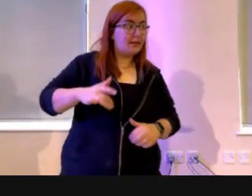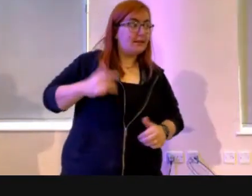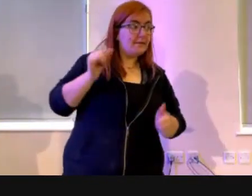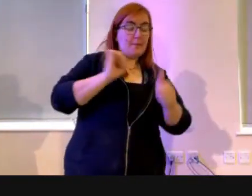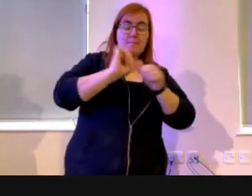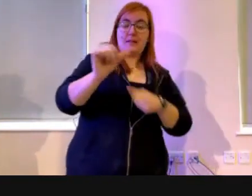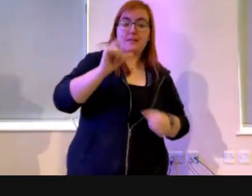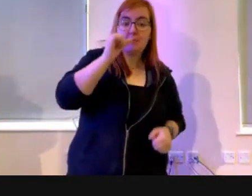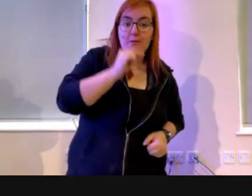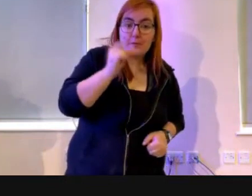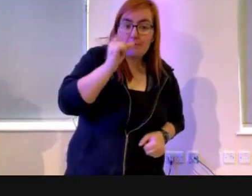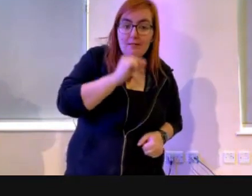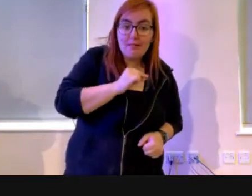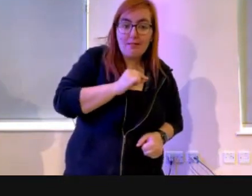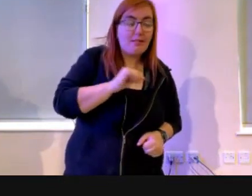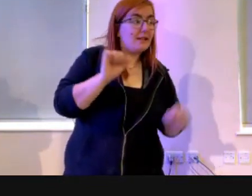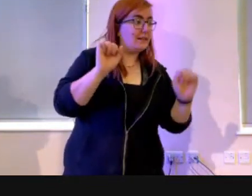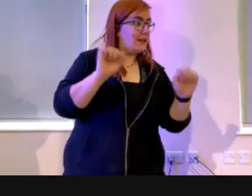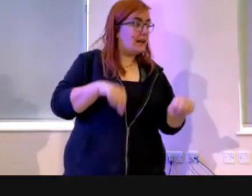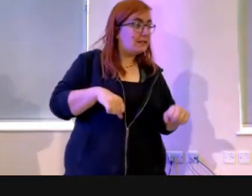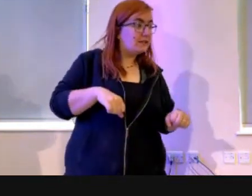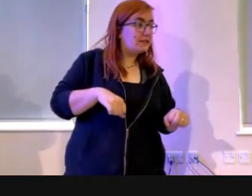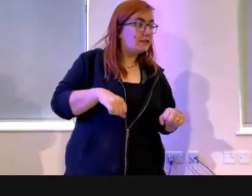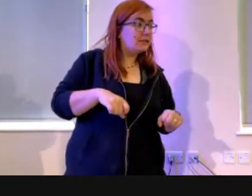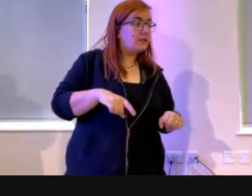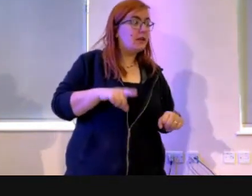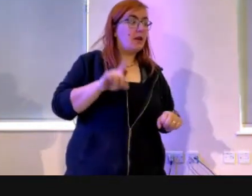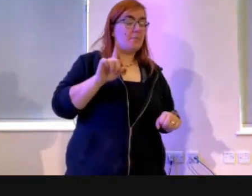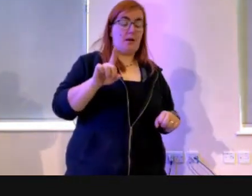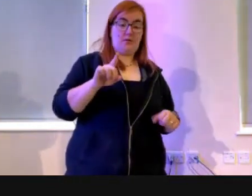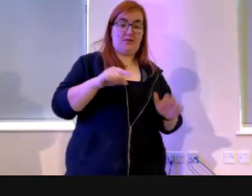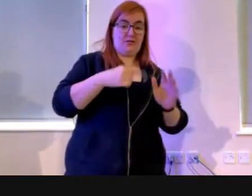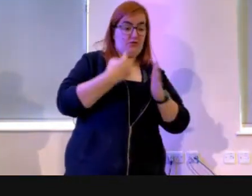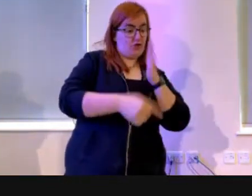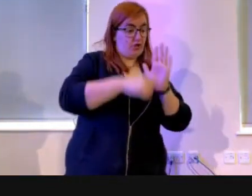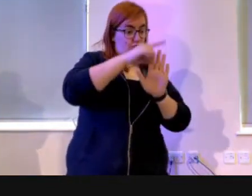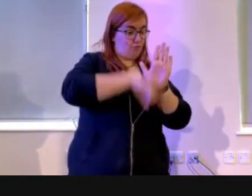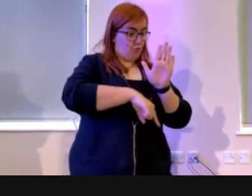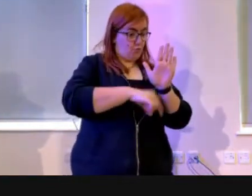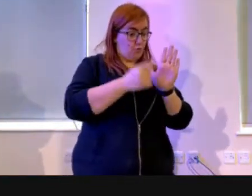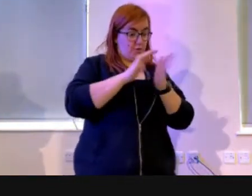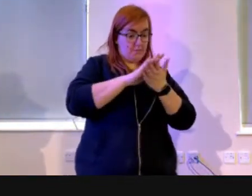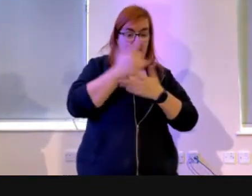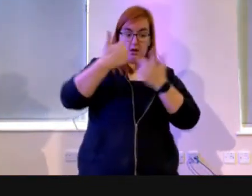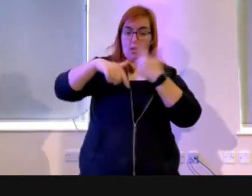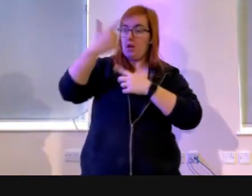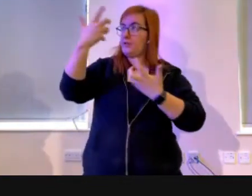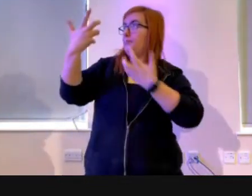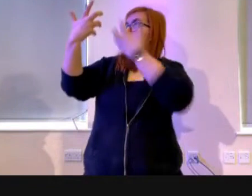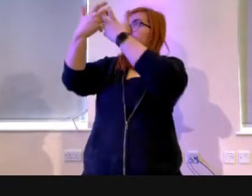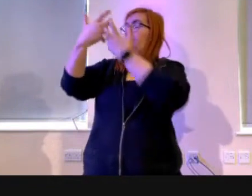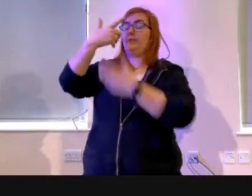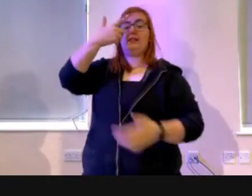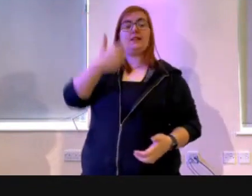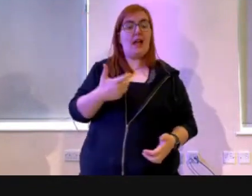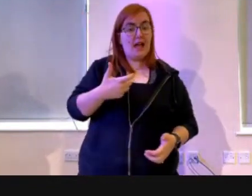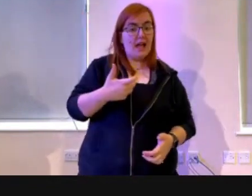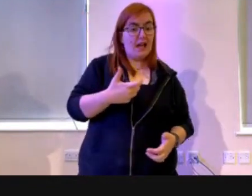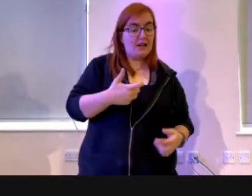possibly can, but on their own they are not enough to combat that predatory sin that wants to